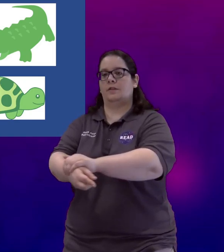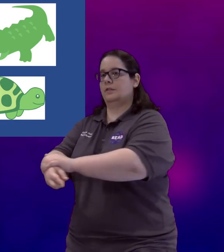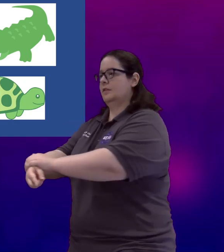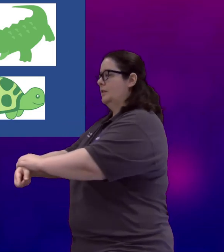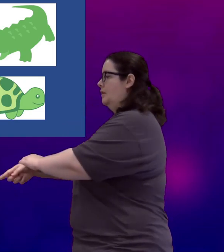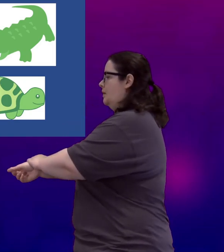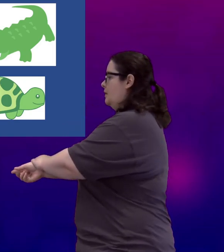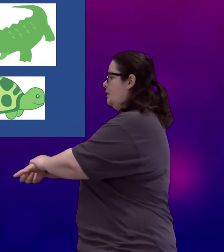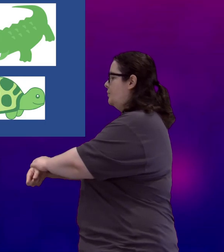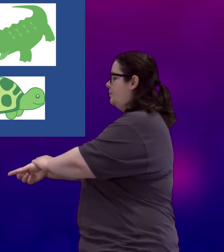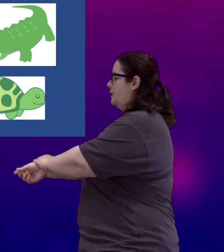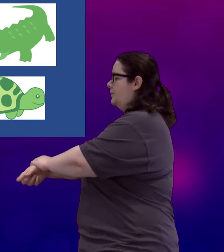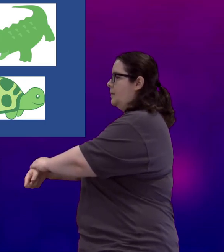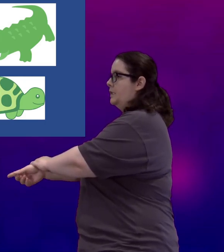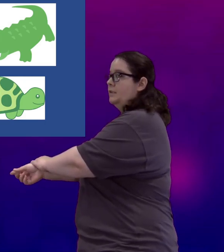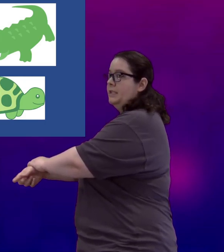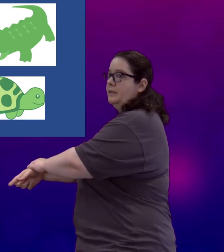like the movement of a reptile's tail.